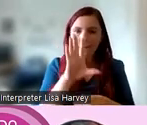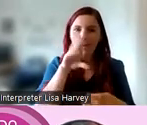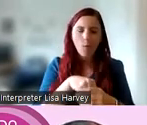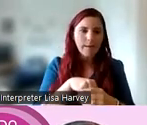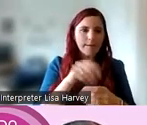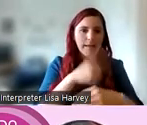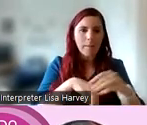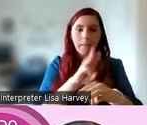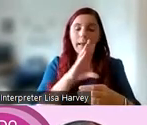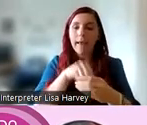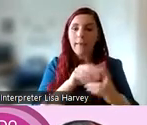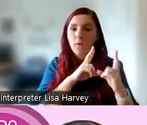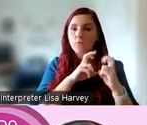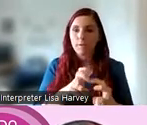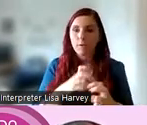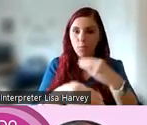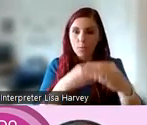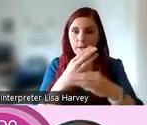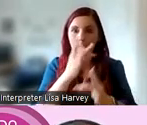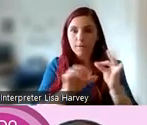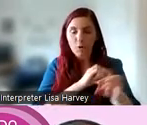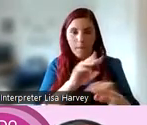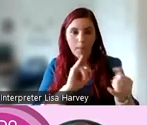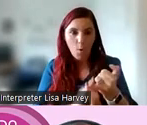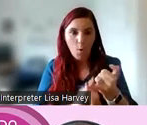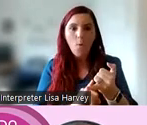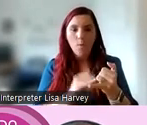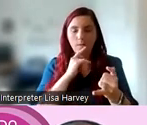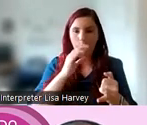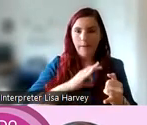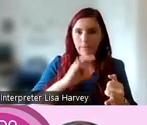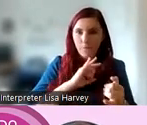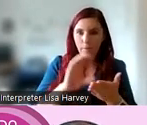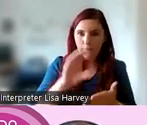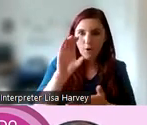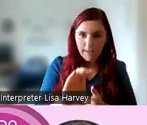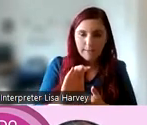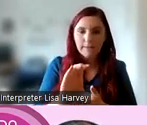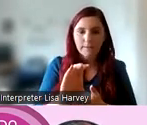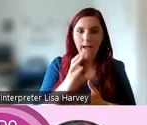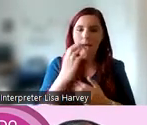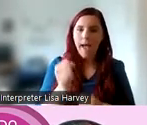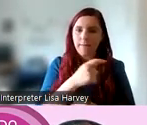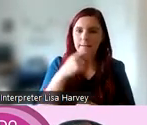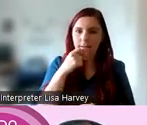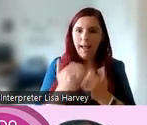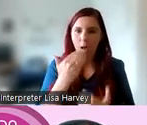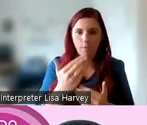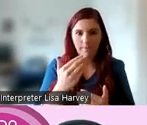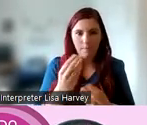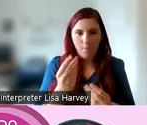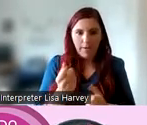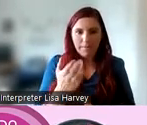research process, ensures that the people who are supposed to be benefiting from that funding have a say in how the money is to be spent.